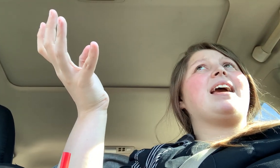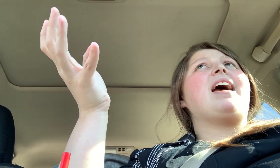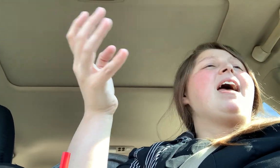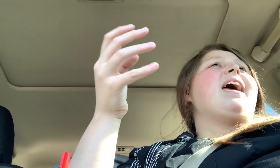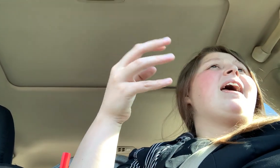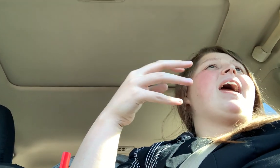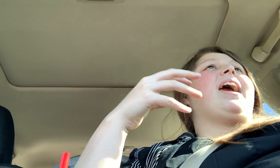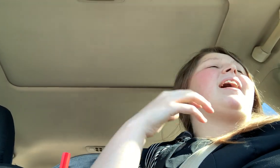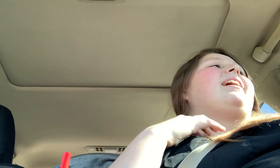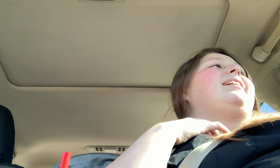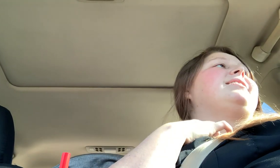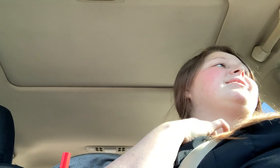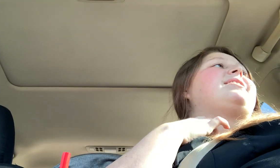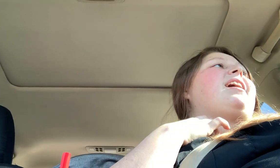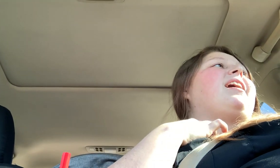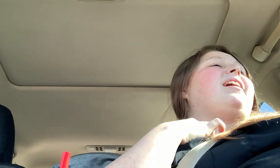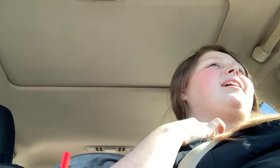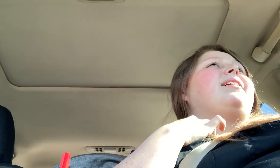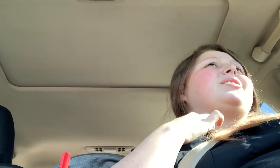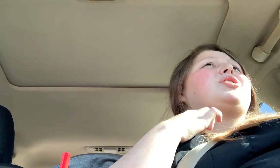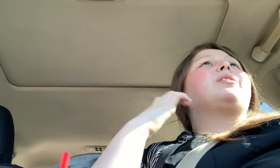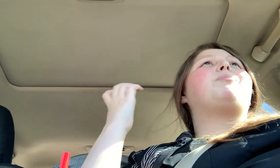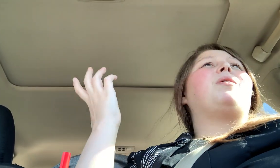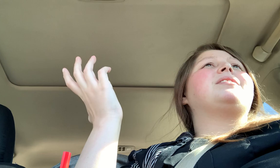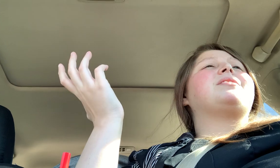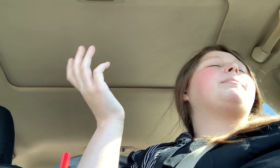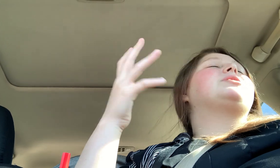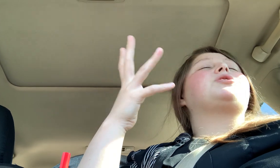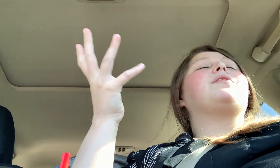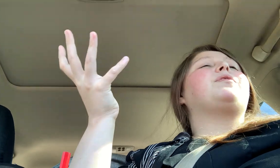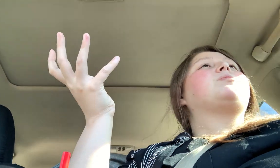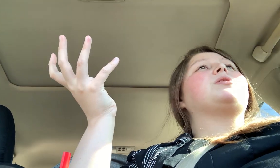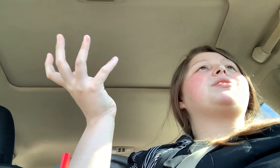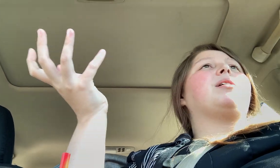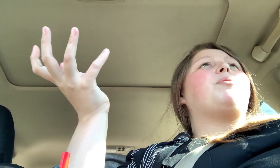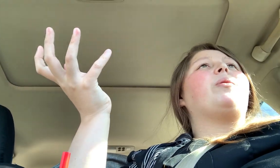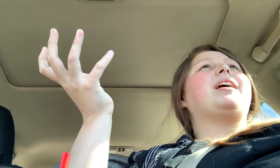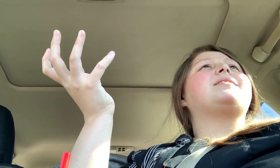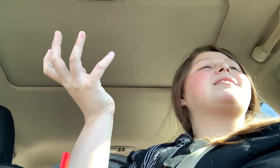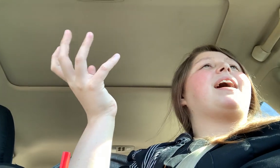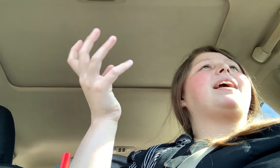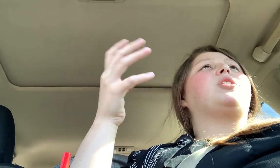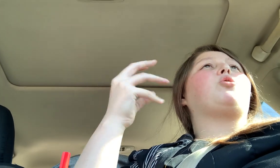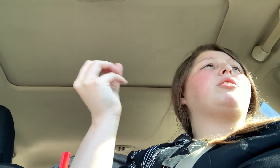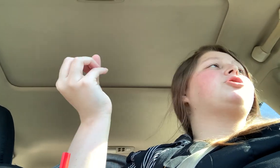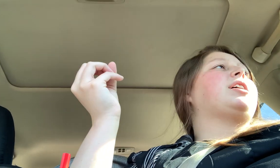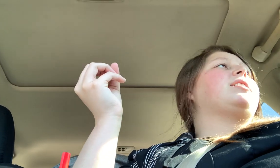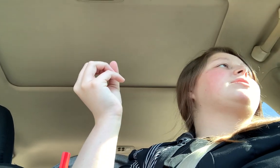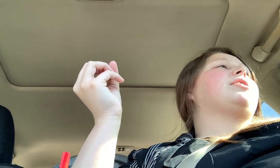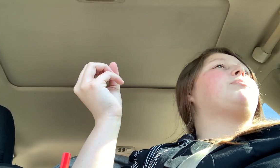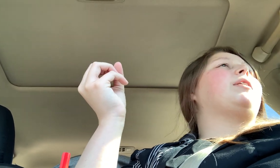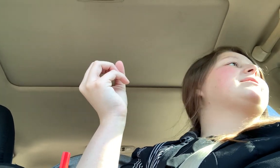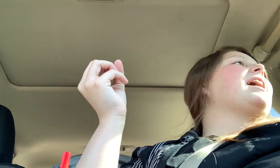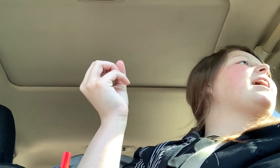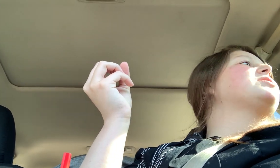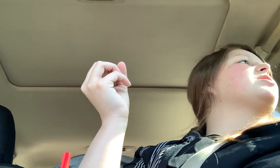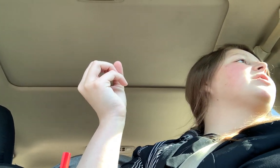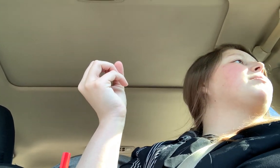and, uh, certain points. mean, certain foods are zero points like grilled chicken, zero points. Eggs are zero